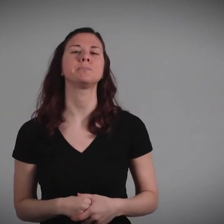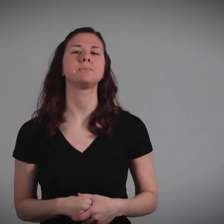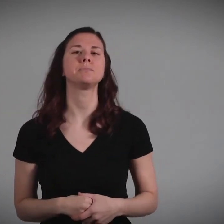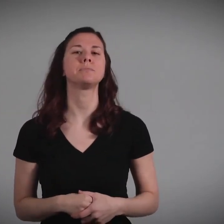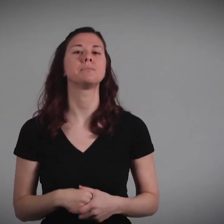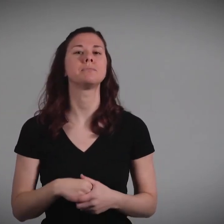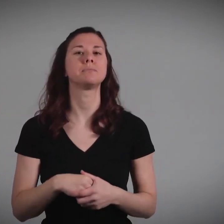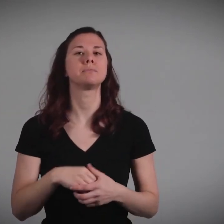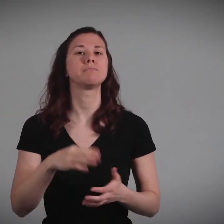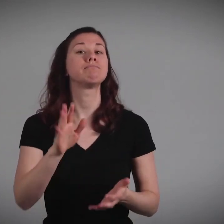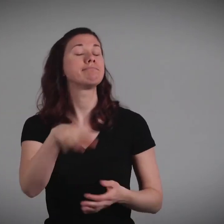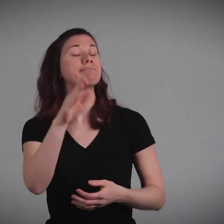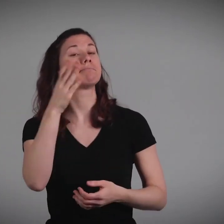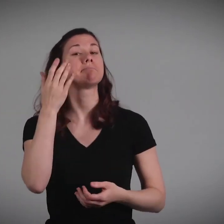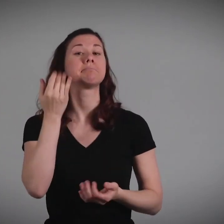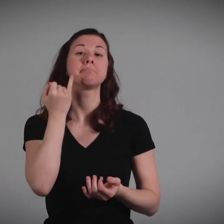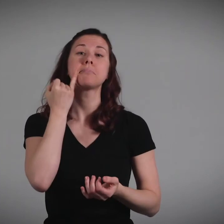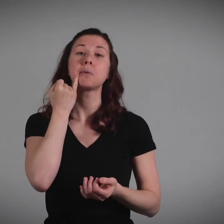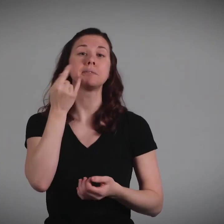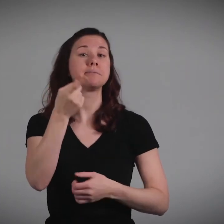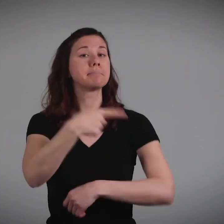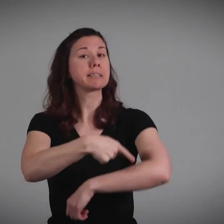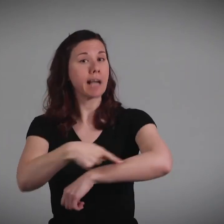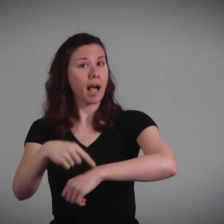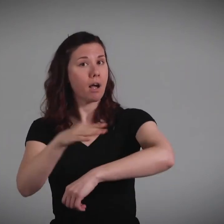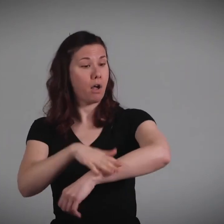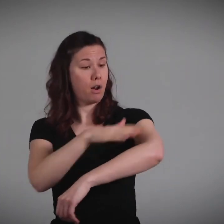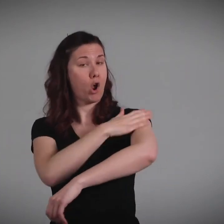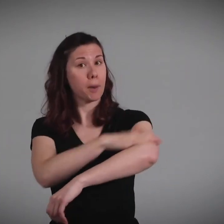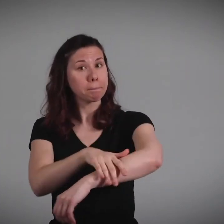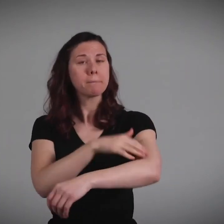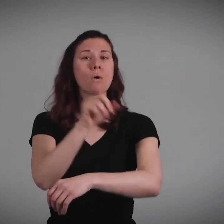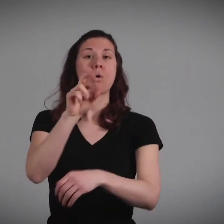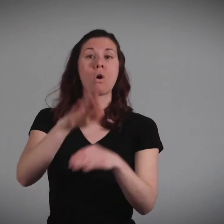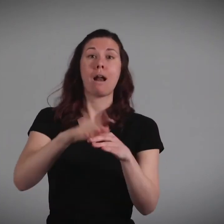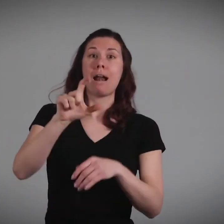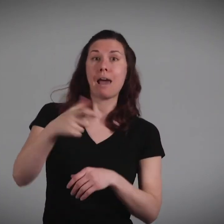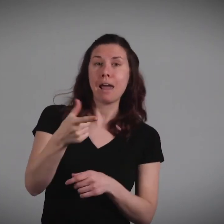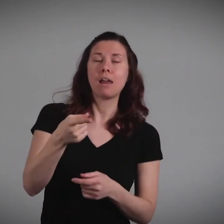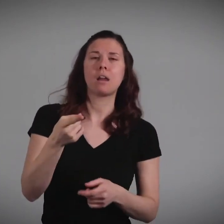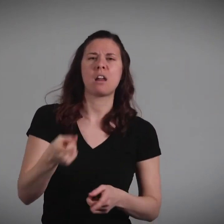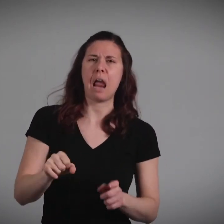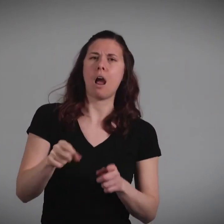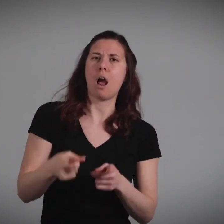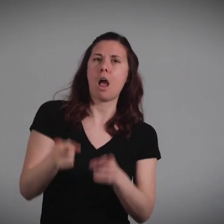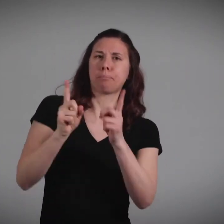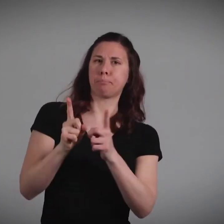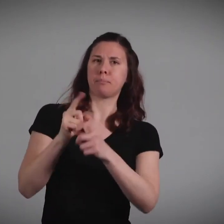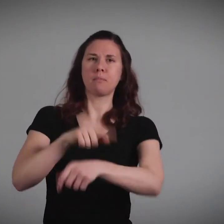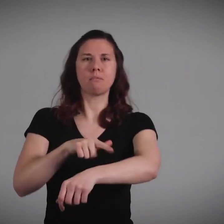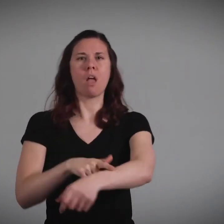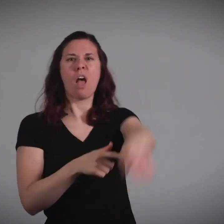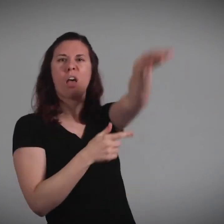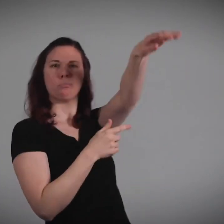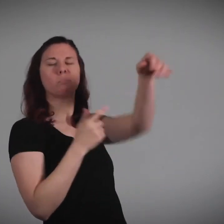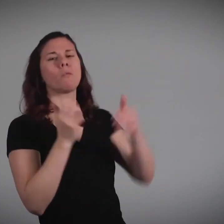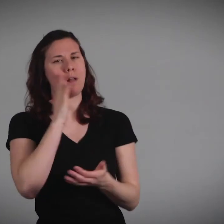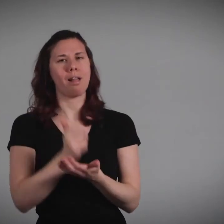It helps to keep the area of your body that has the injury, your arm or your leg, elevated to promote healing.